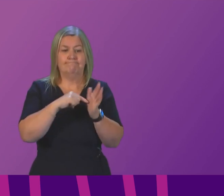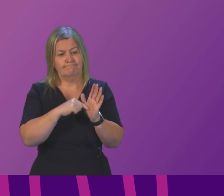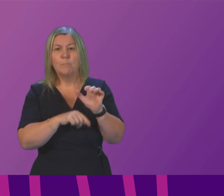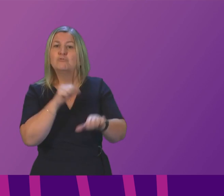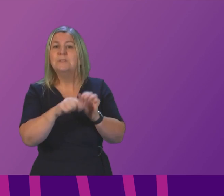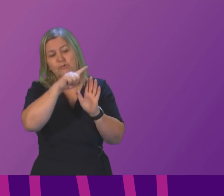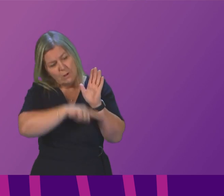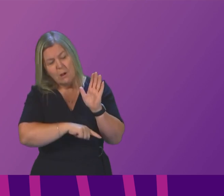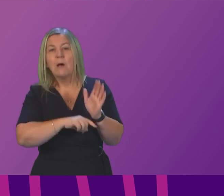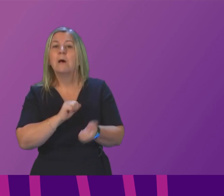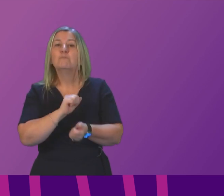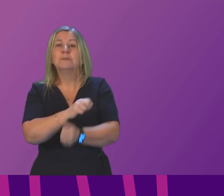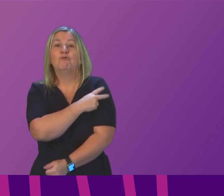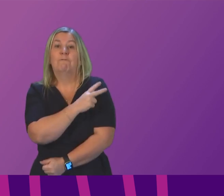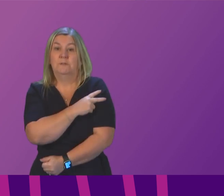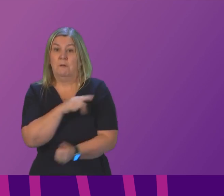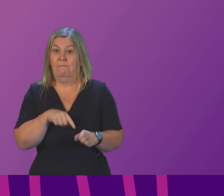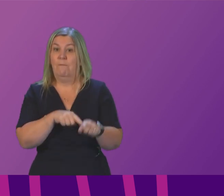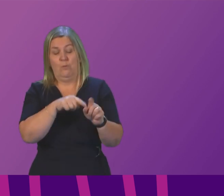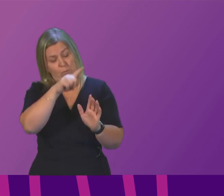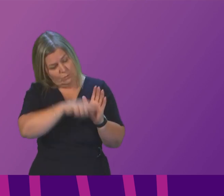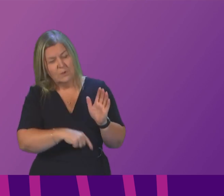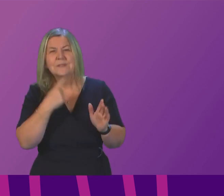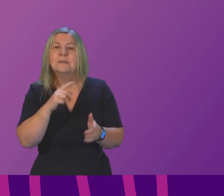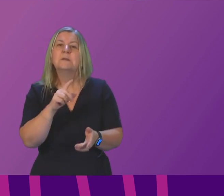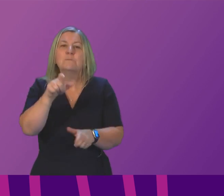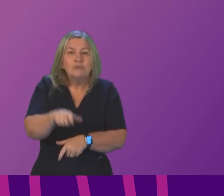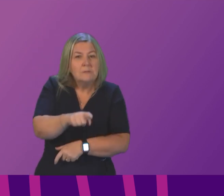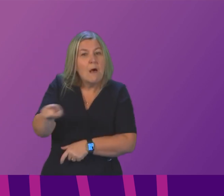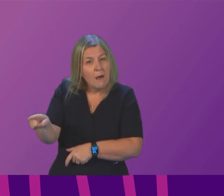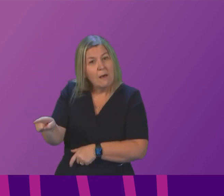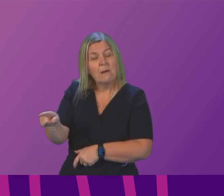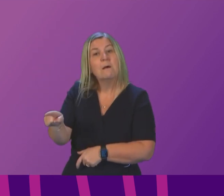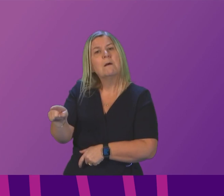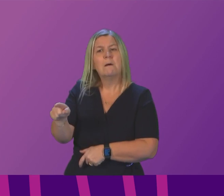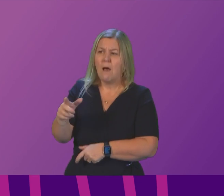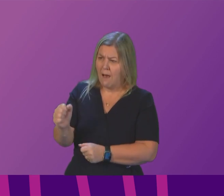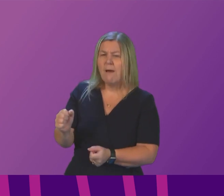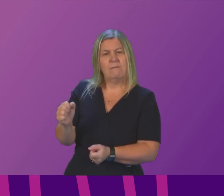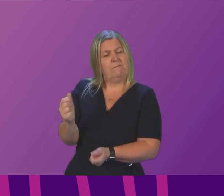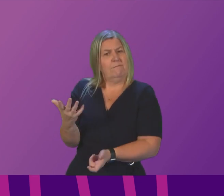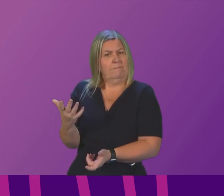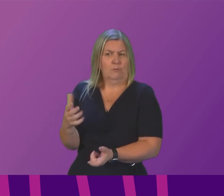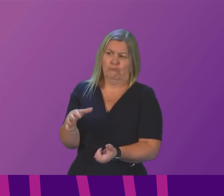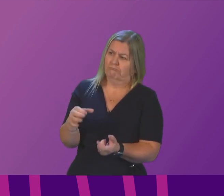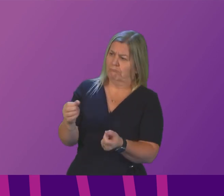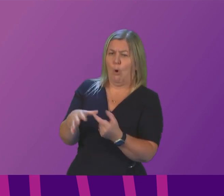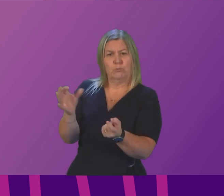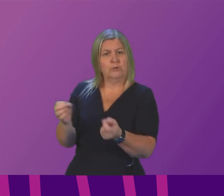officers have to work to it says prisoners have the option to have items contaminated with drugs